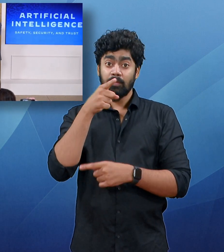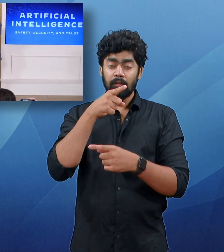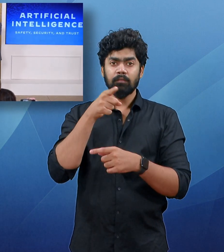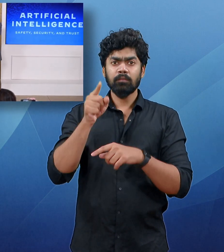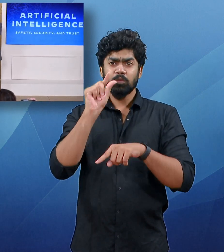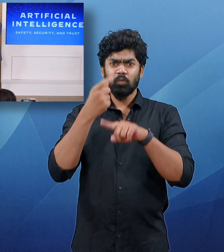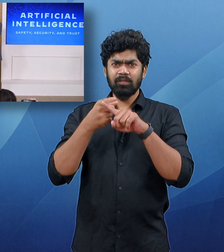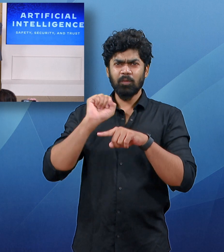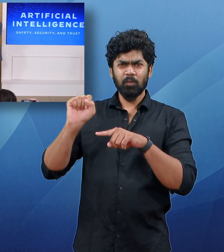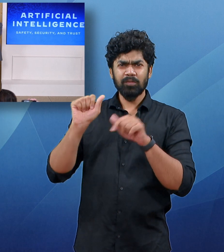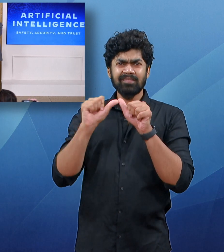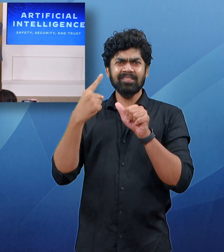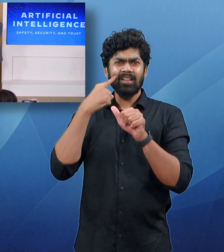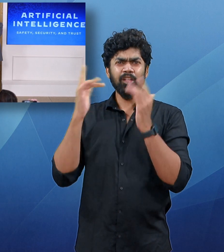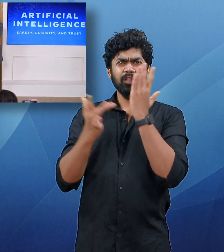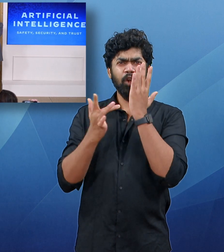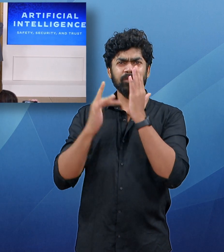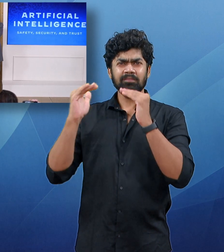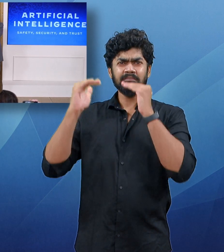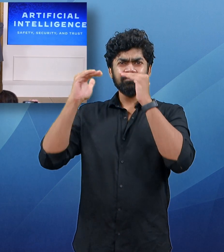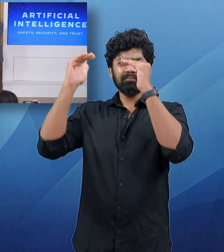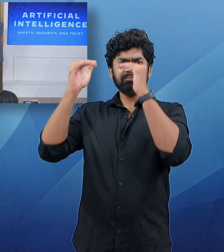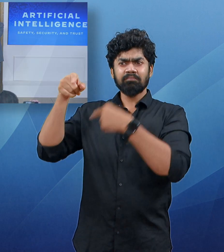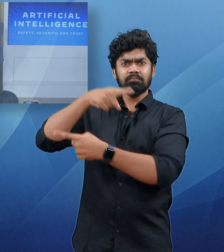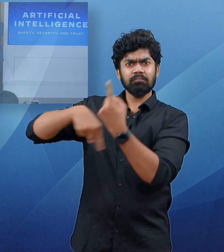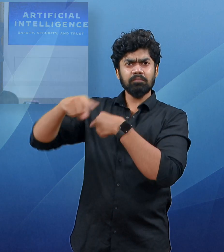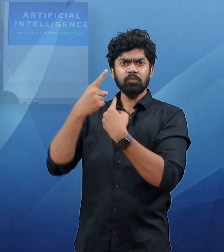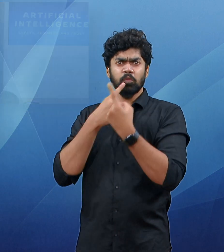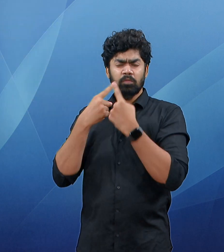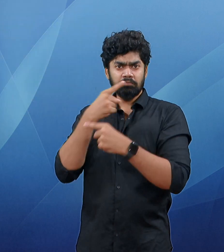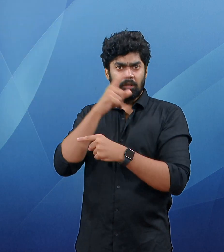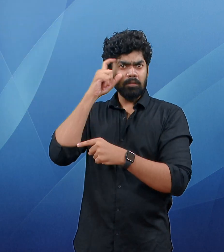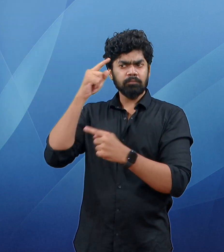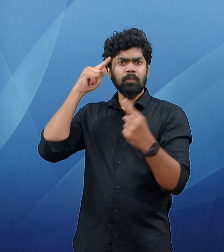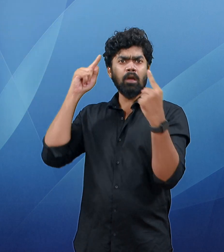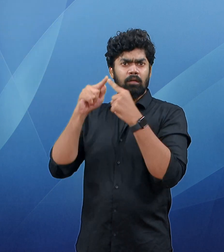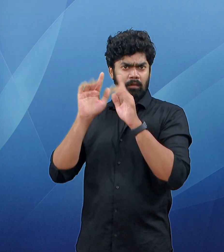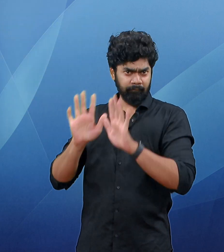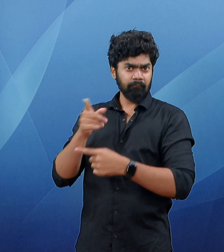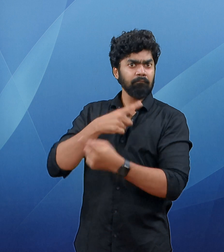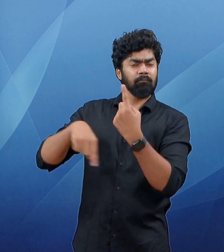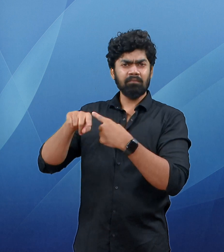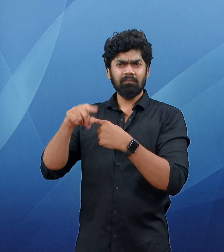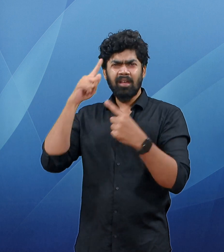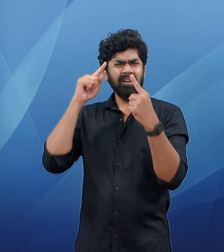regulation of artificial intelligence ai biden's order comes days before uk prime minister rishi sunak's